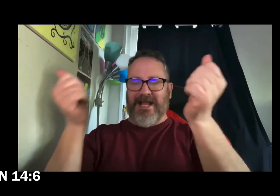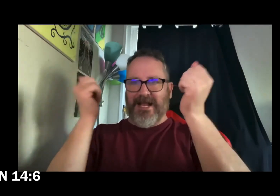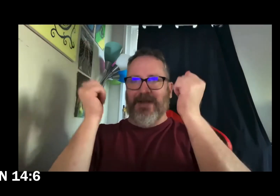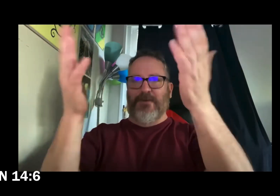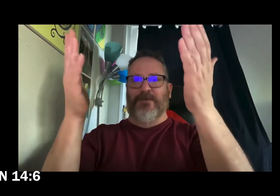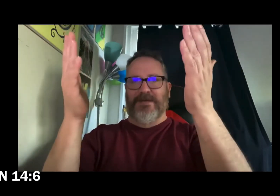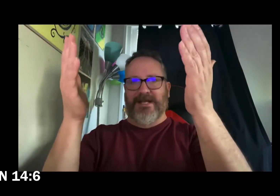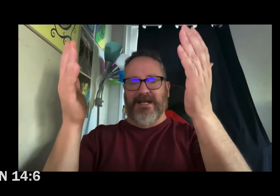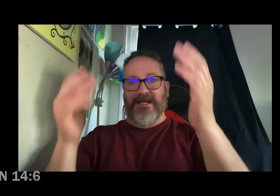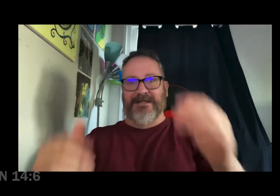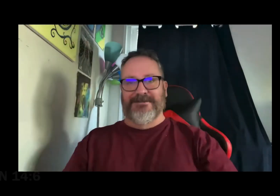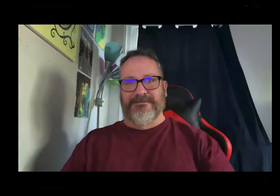Alleluia, alleluia.